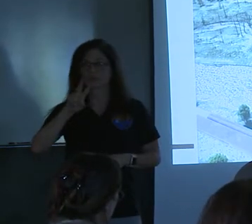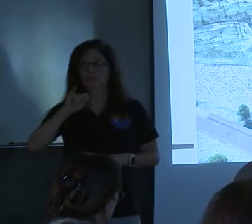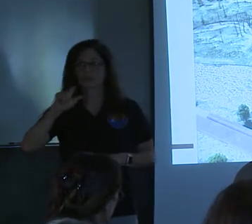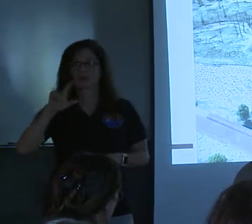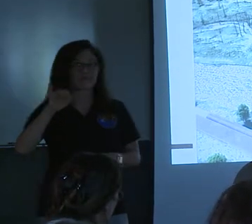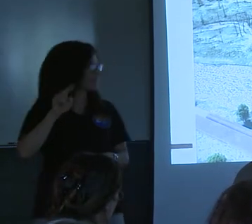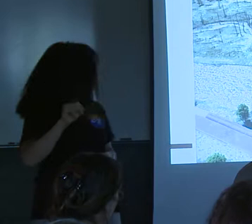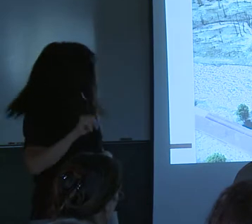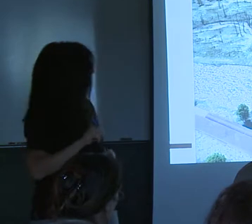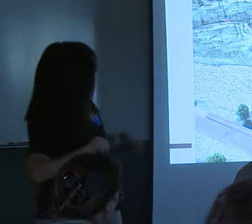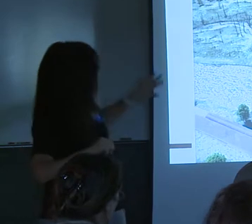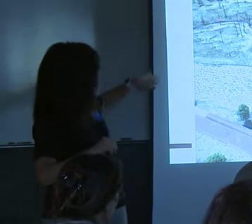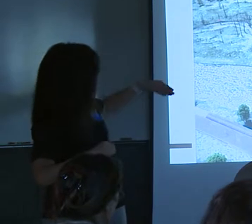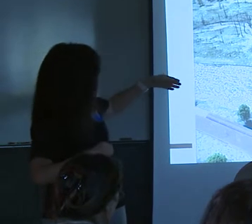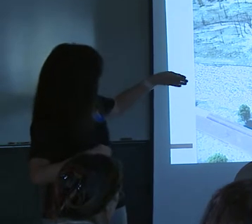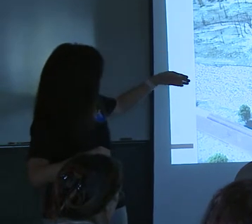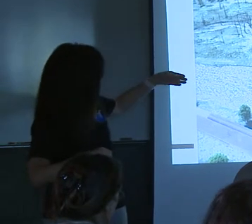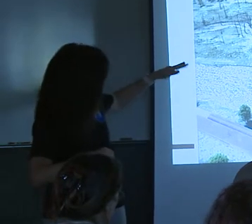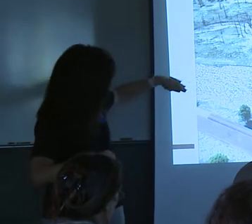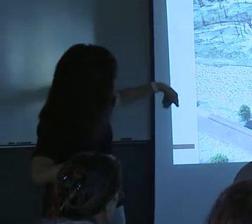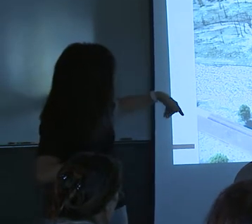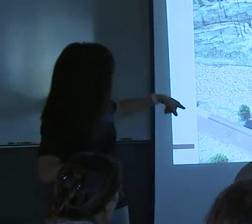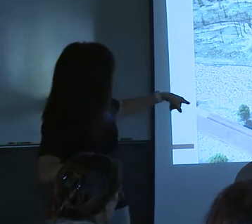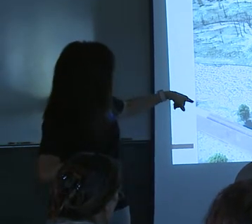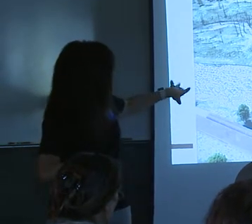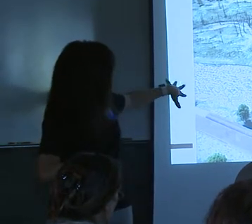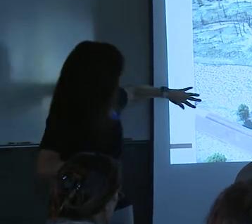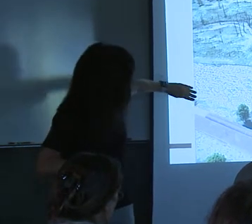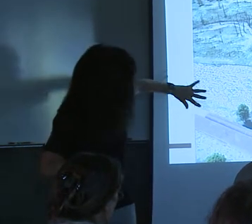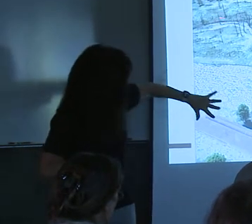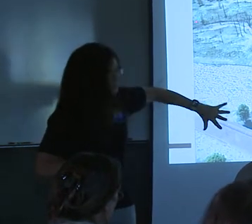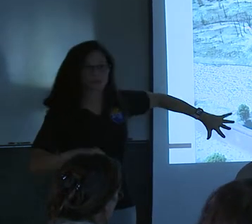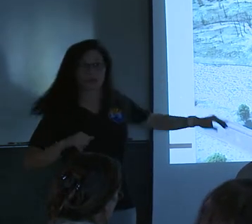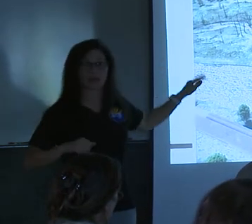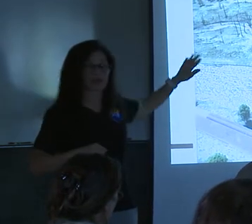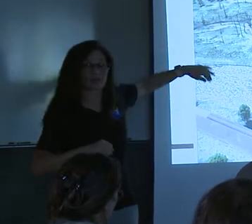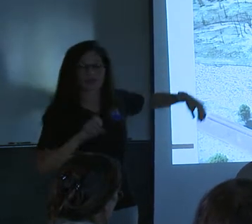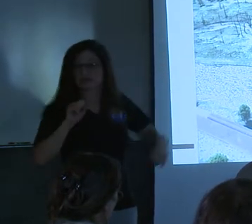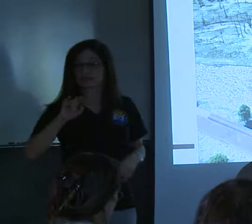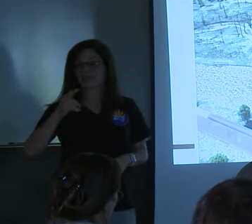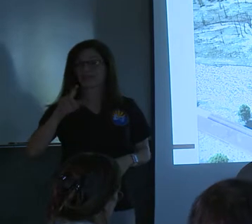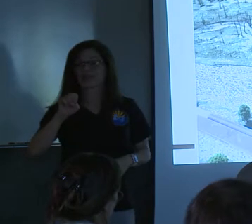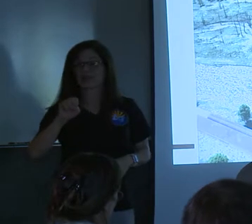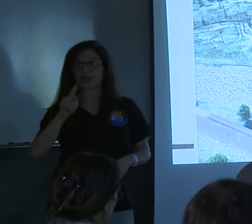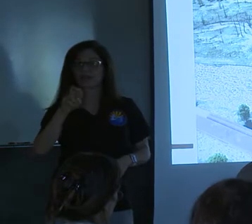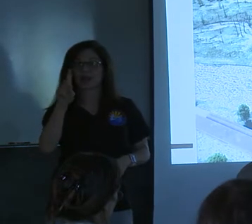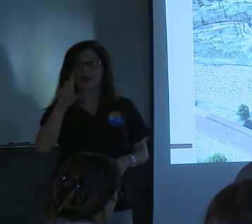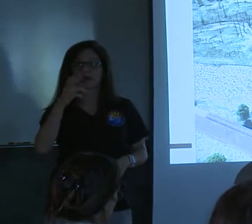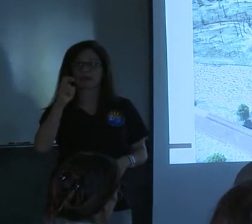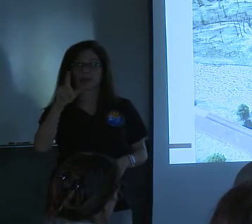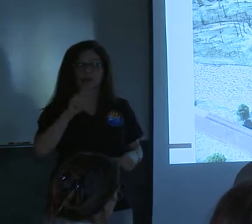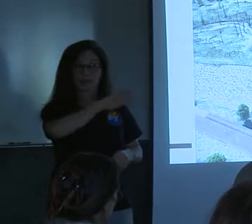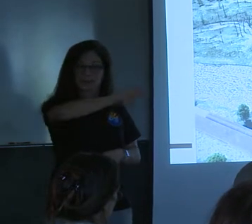right here. And then this is what I call a single thread channel. This, this is transporting a lot of sediment and rock. And this is the more